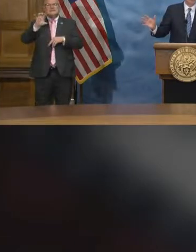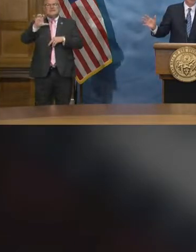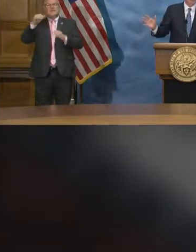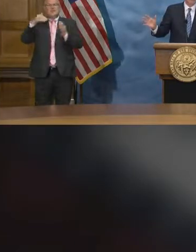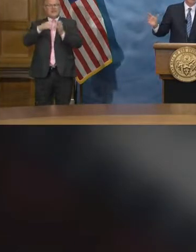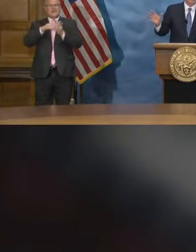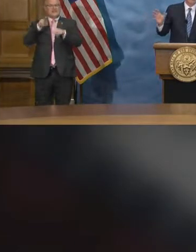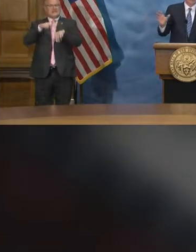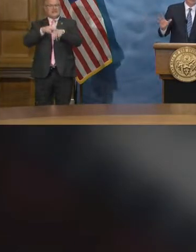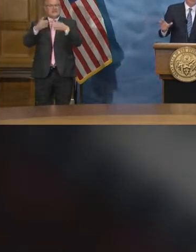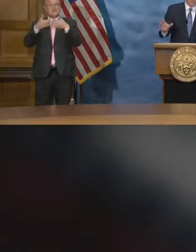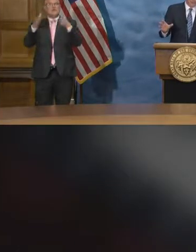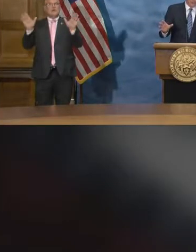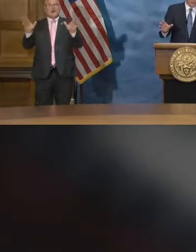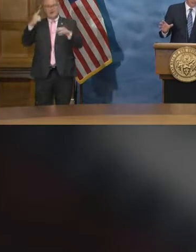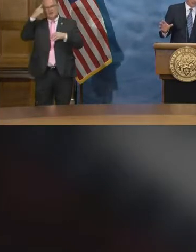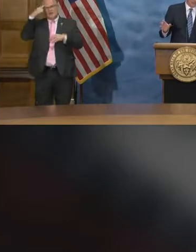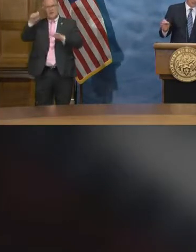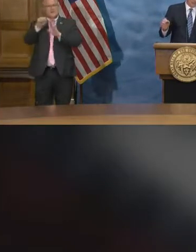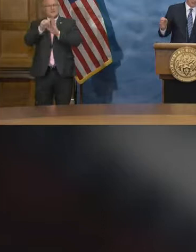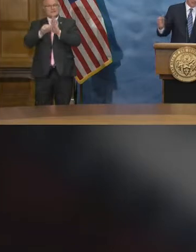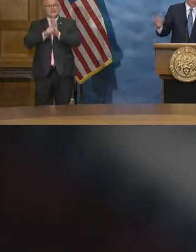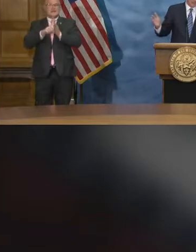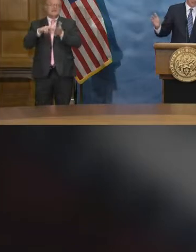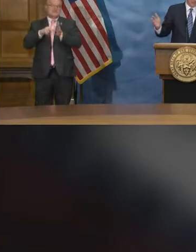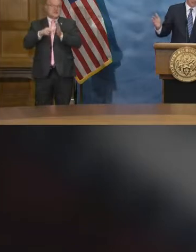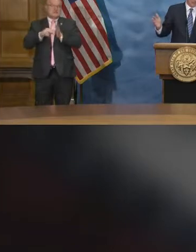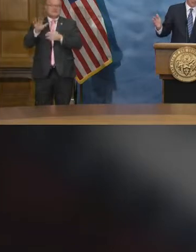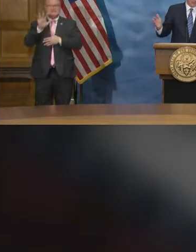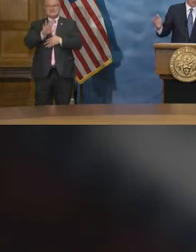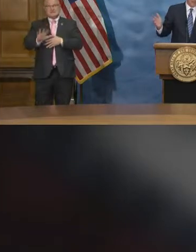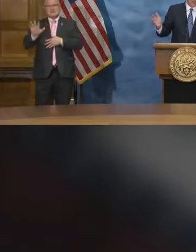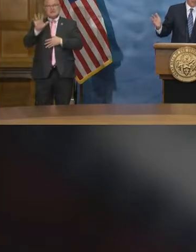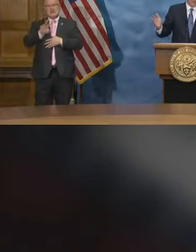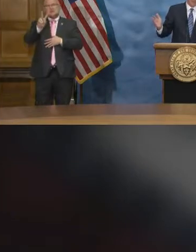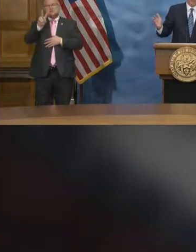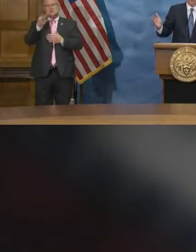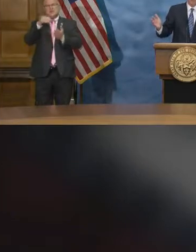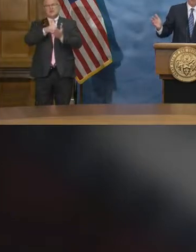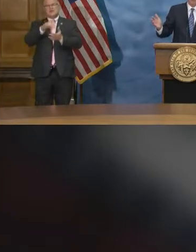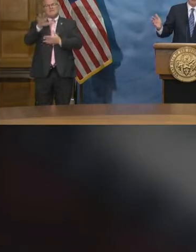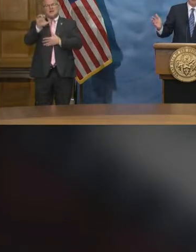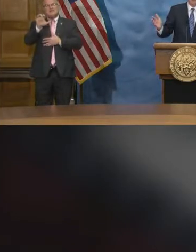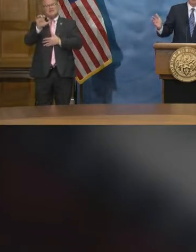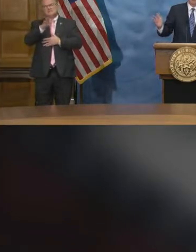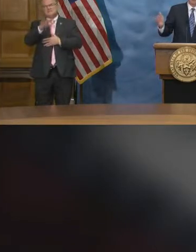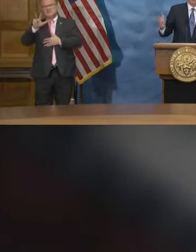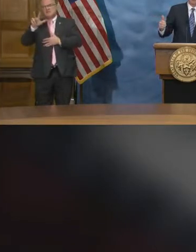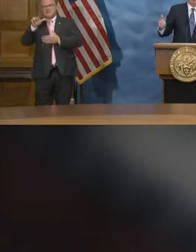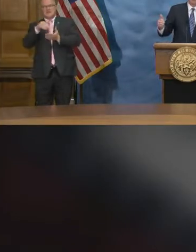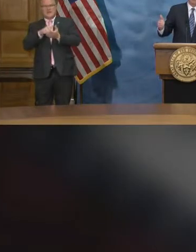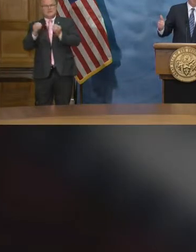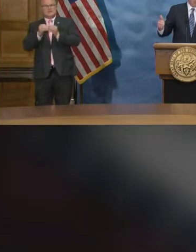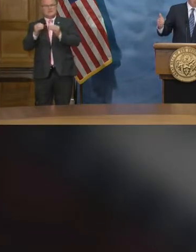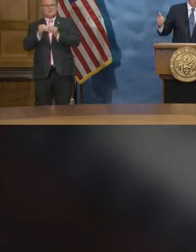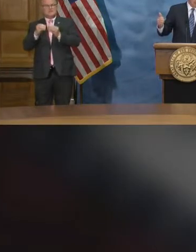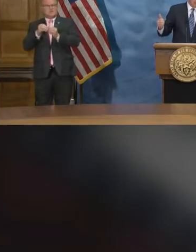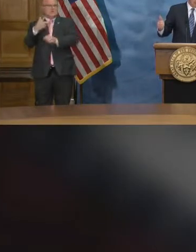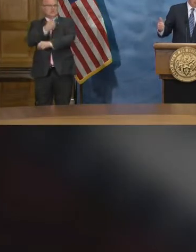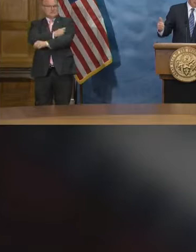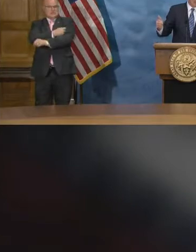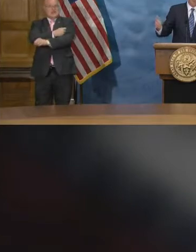nationwide for the state allocations which means about 2 2500 to 3000 more doses